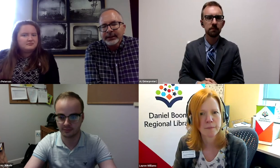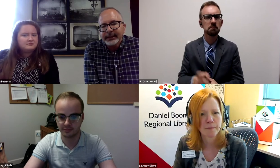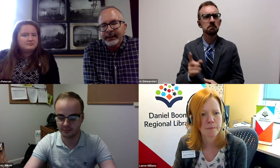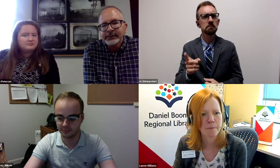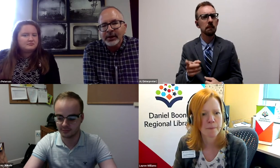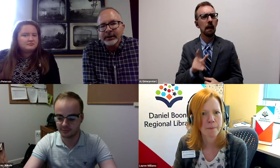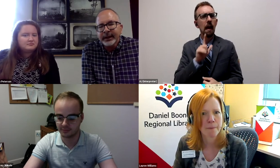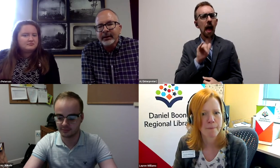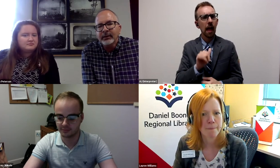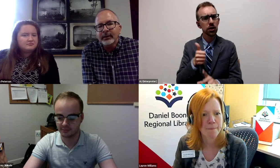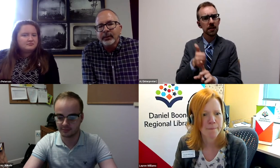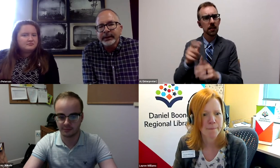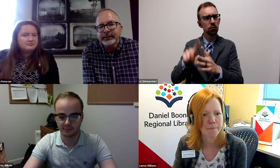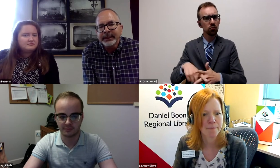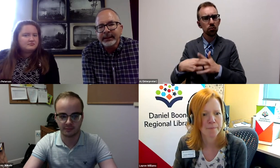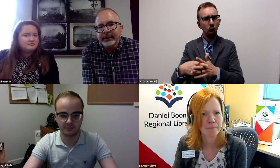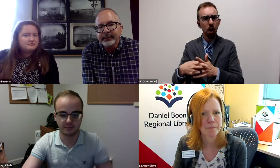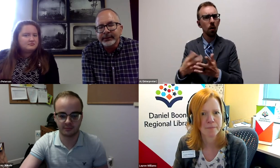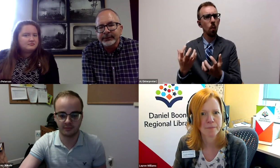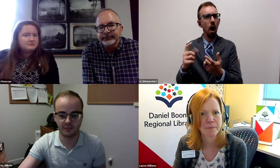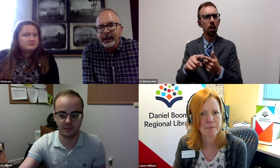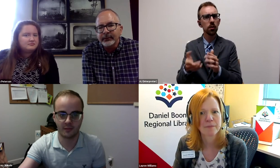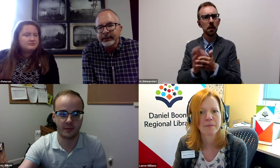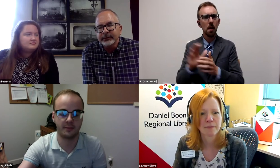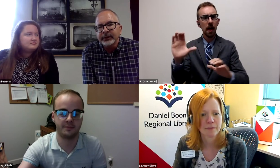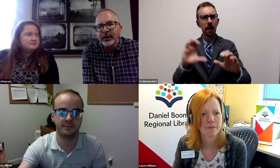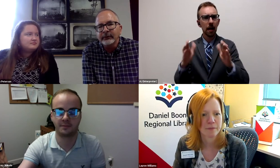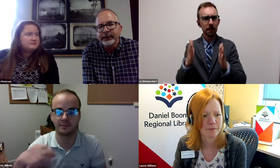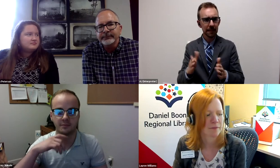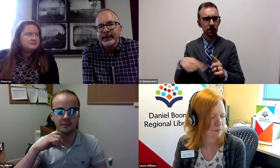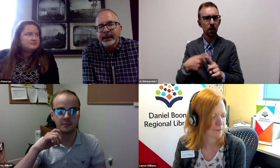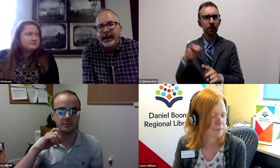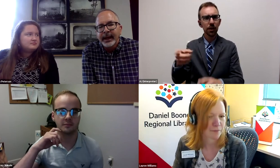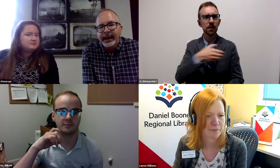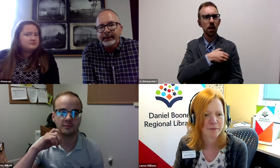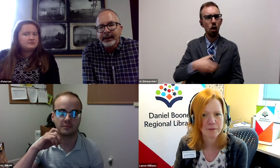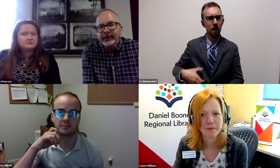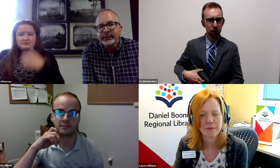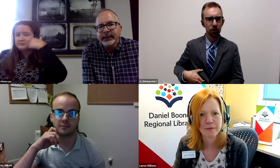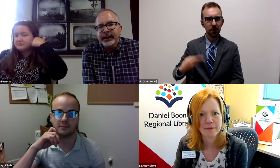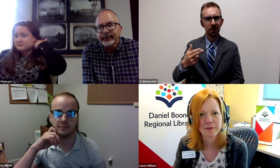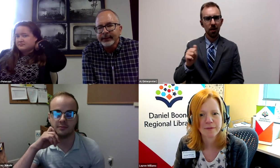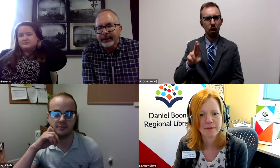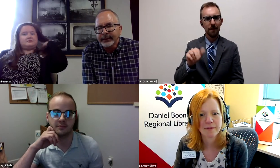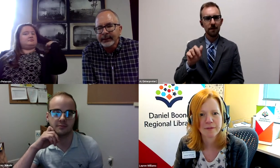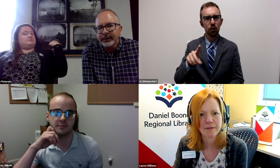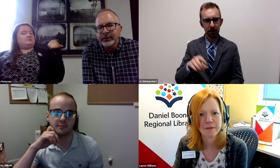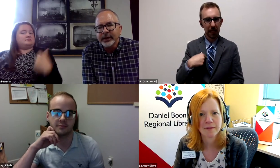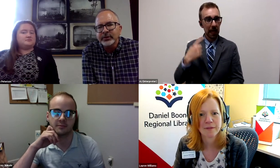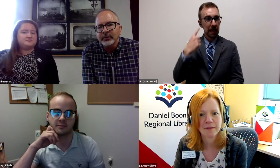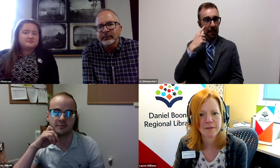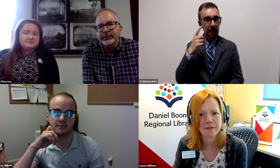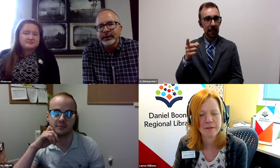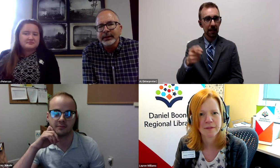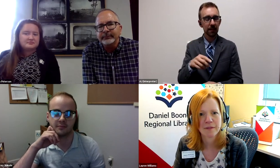Actually, he started out wanting to be a chemist when he was at Harvard, and he actually, I think his